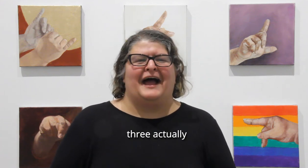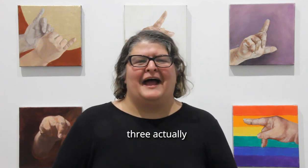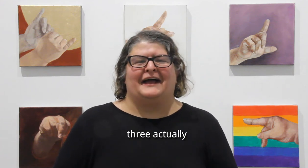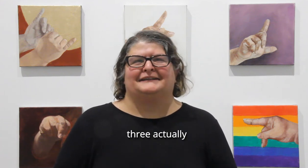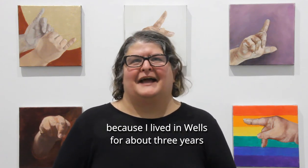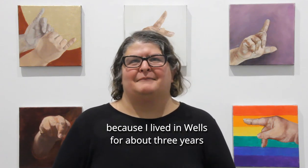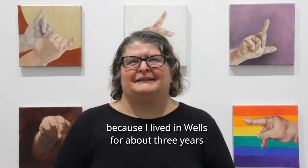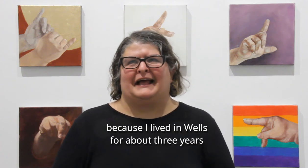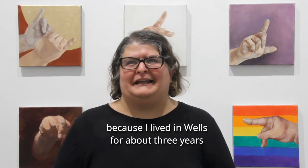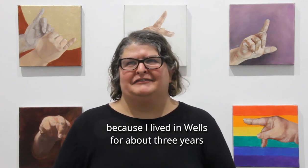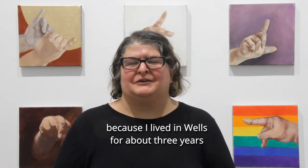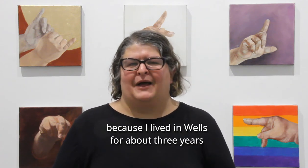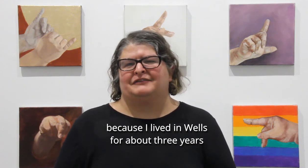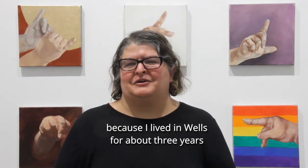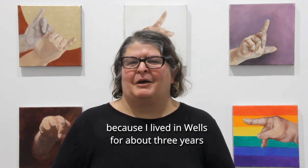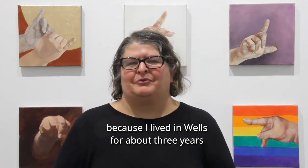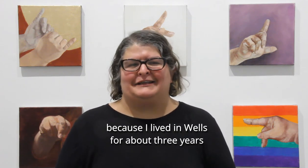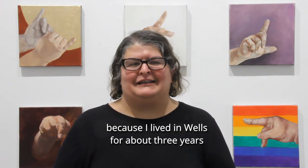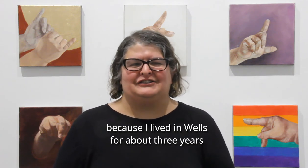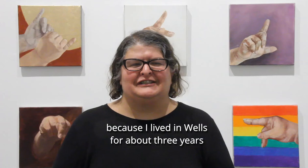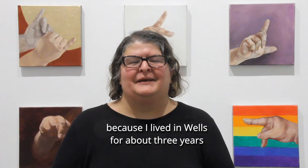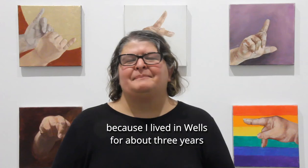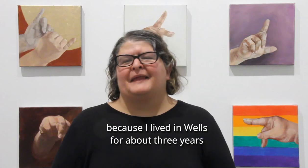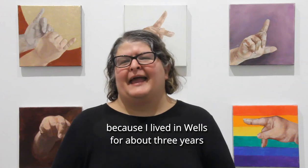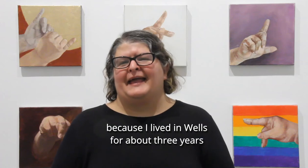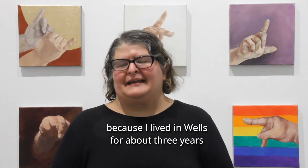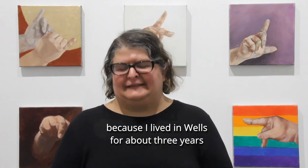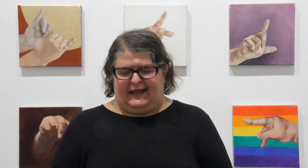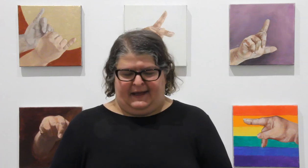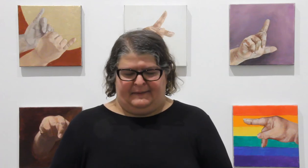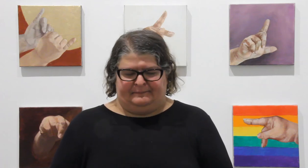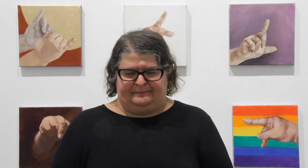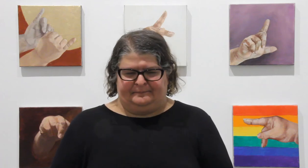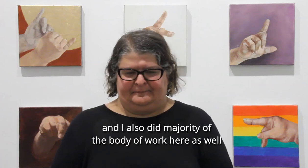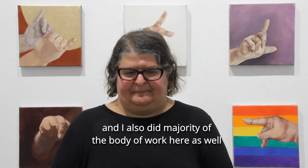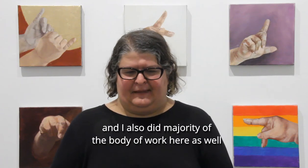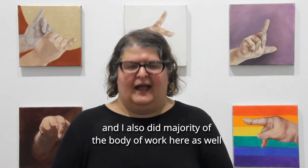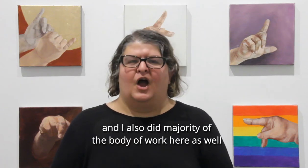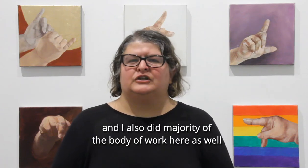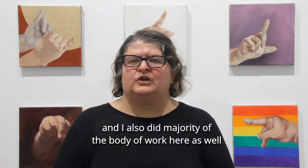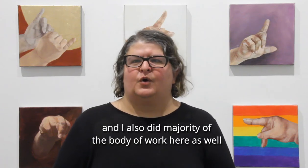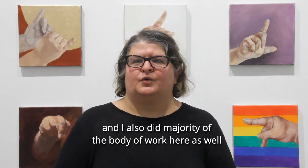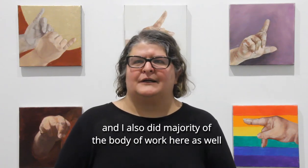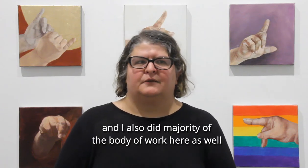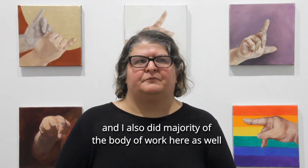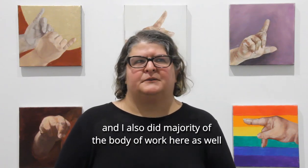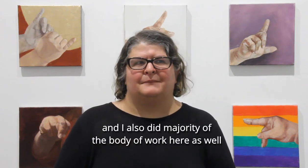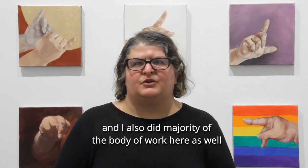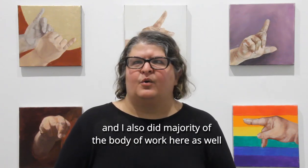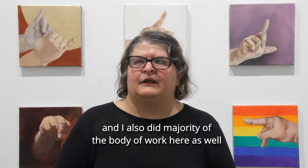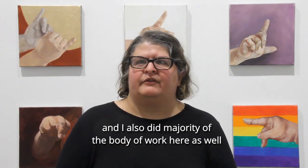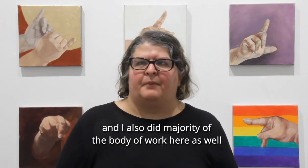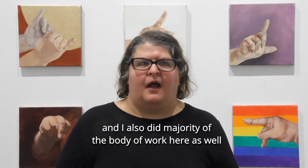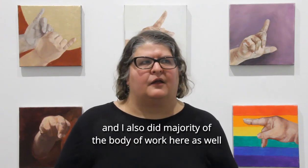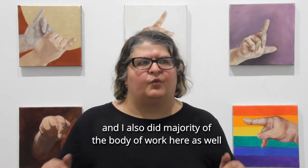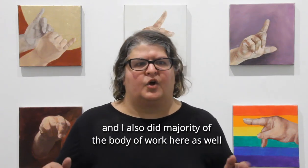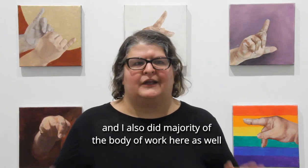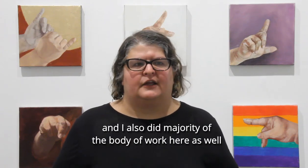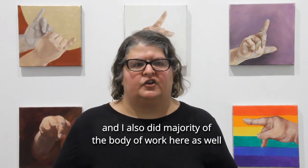And, um, because I lived in Red for about three years. And, um, you know, also get majority of everybody at work here